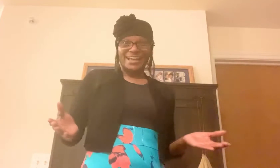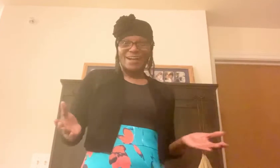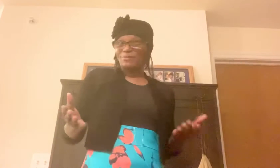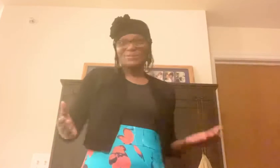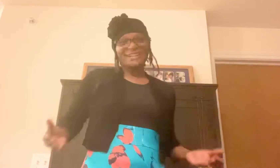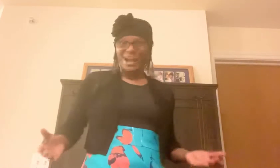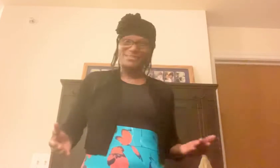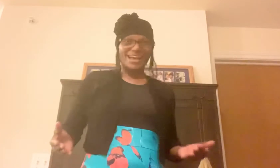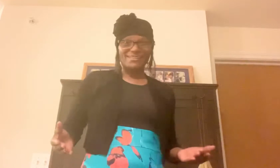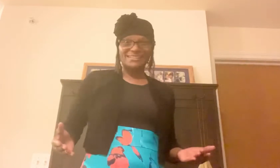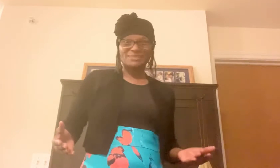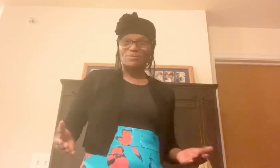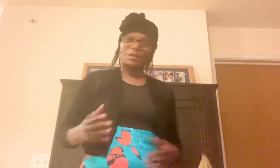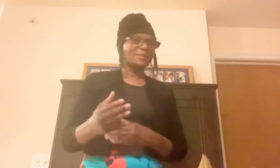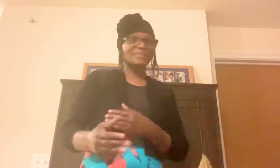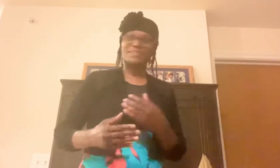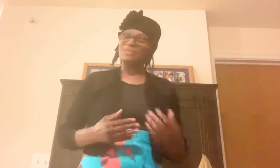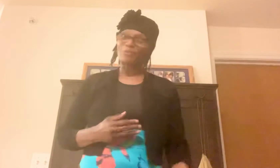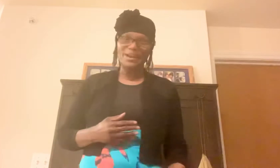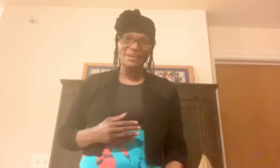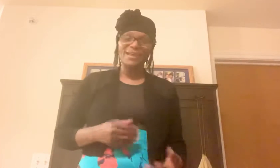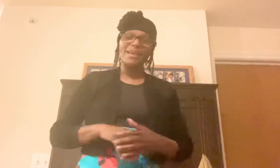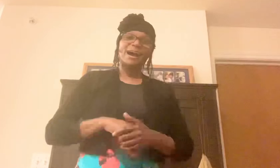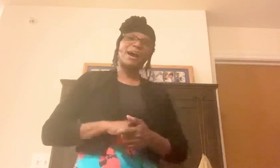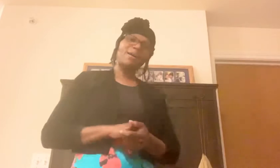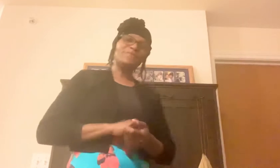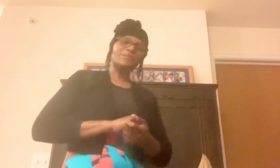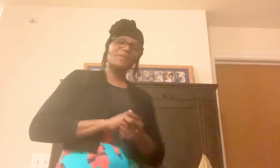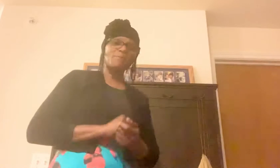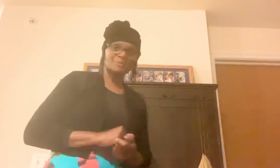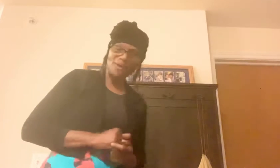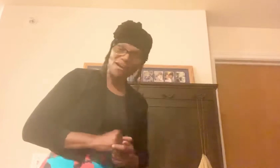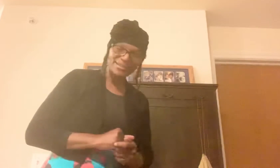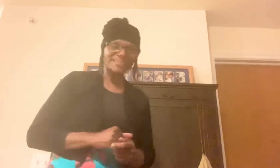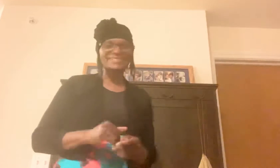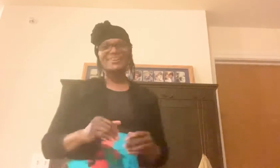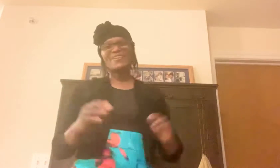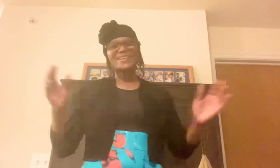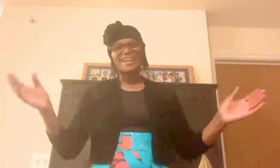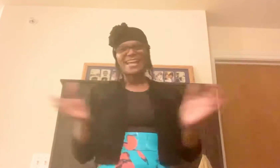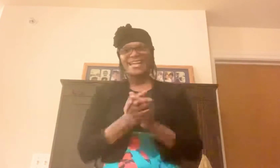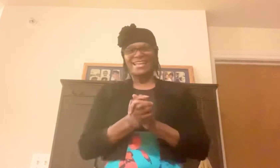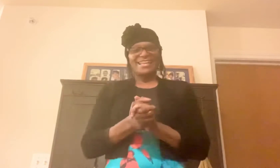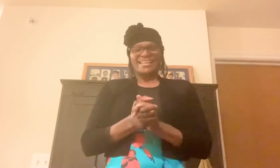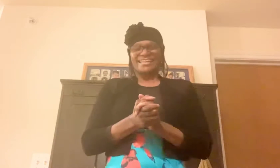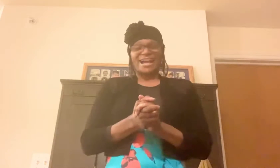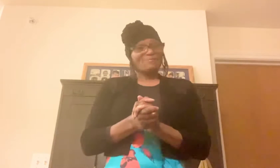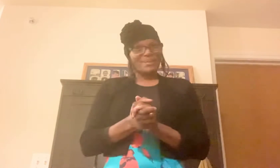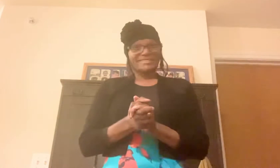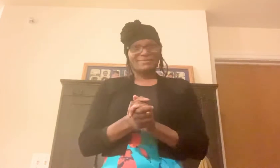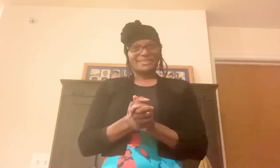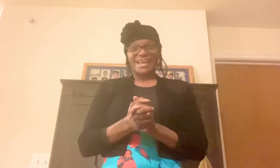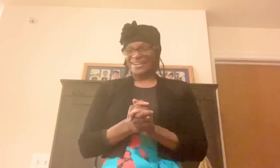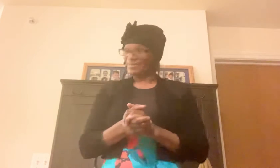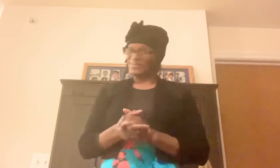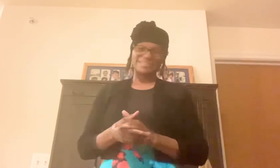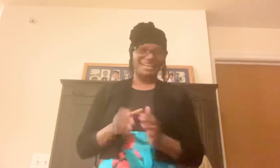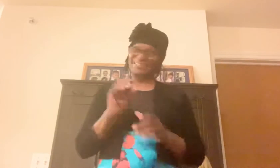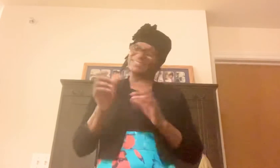i'm doing a countdown at this point i'm getting things ready um for the farmer's market so i'm busy with that i'm busy you